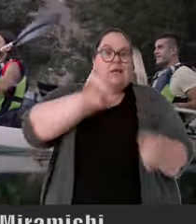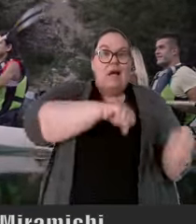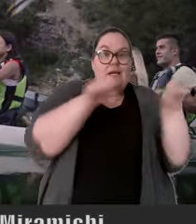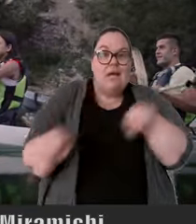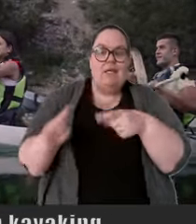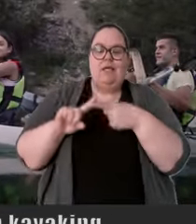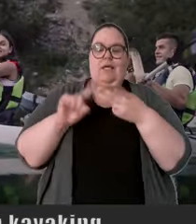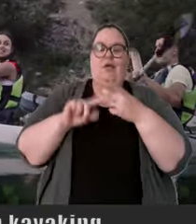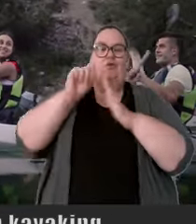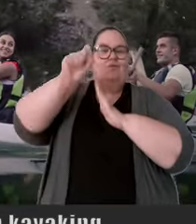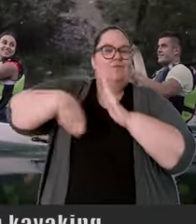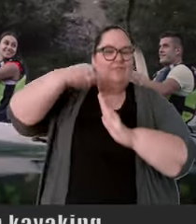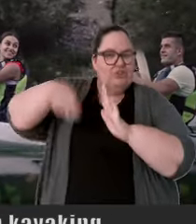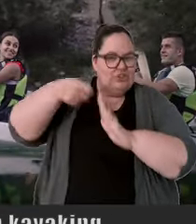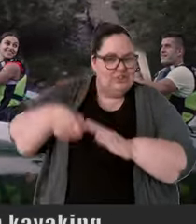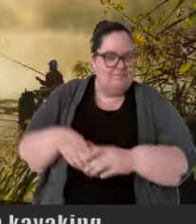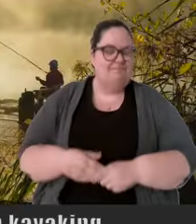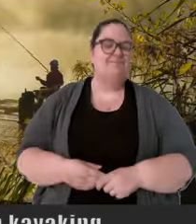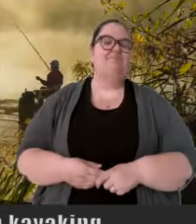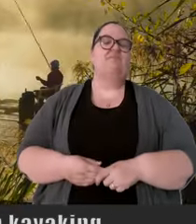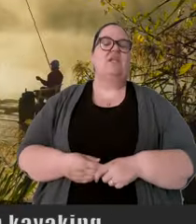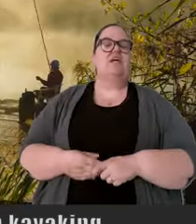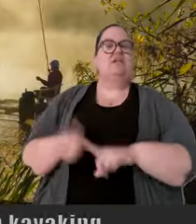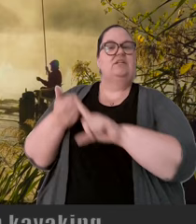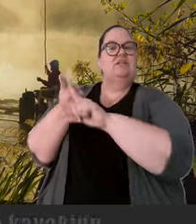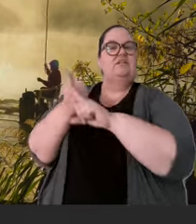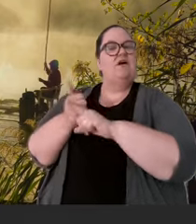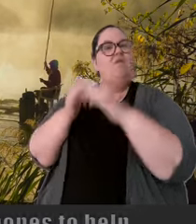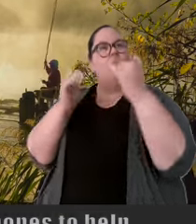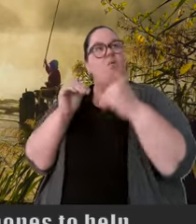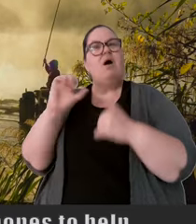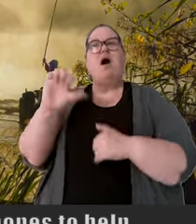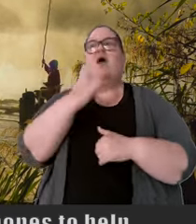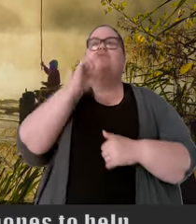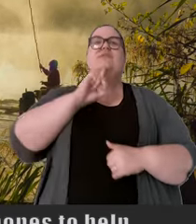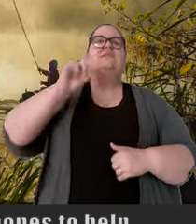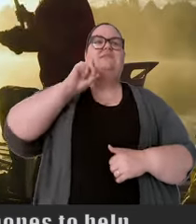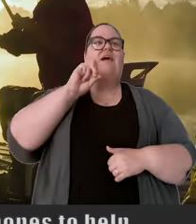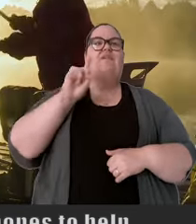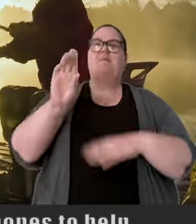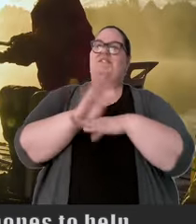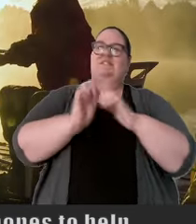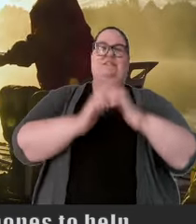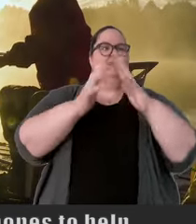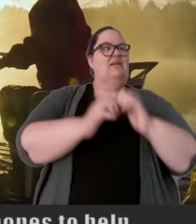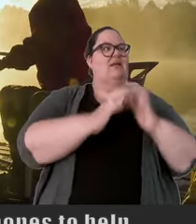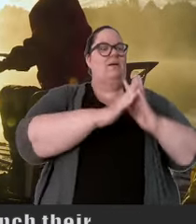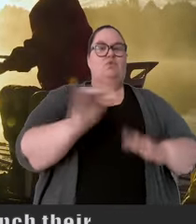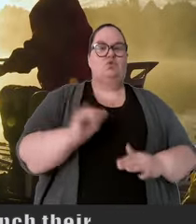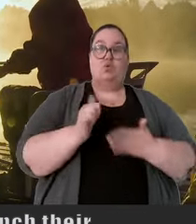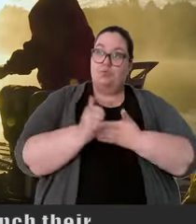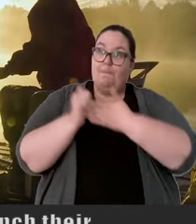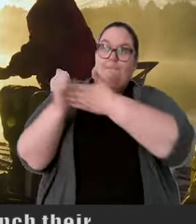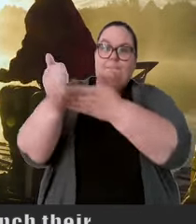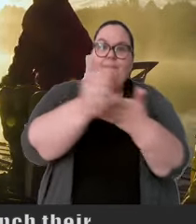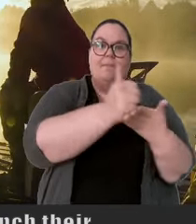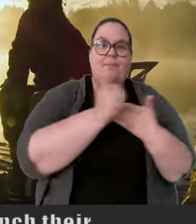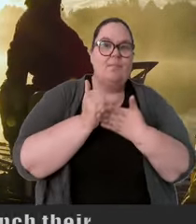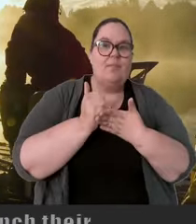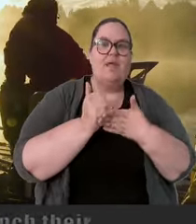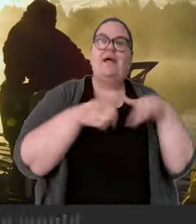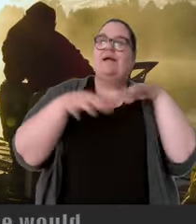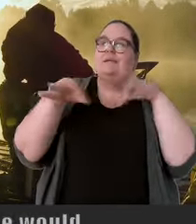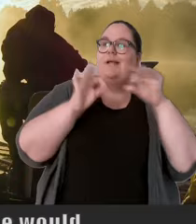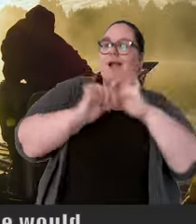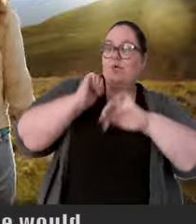has to offer, from kayaking to fly fishing. Tobe hopes to help other Deaf entrepreneurs launch their businesses.